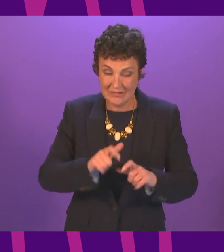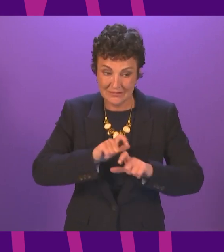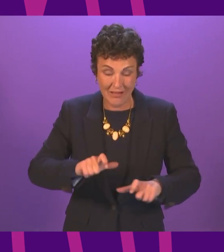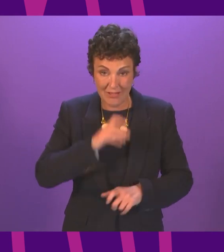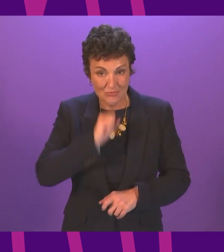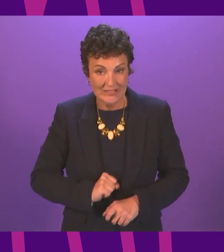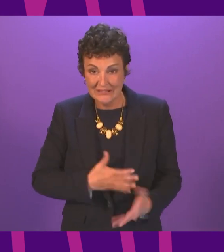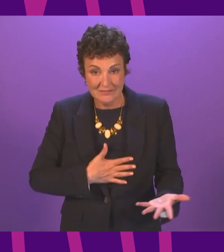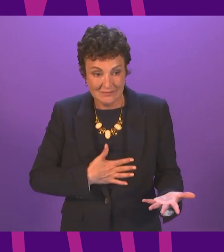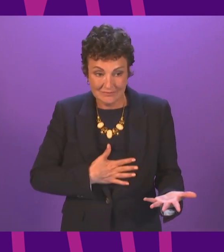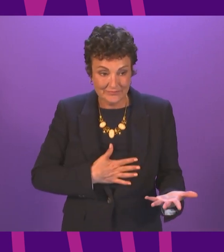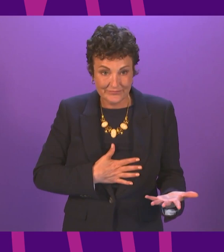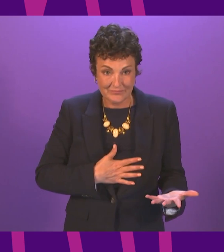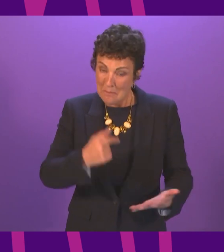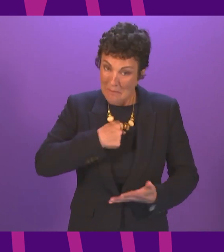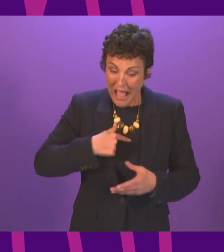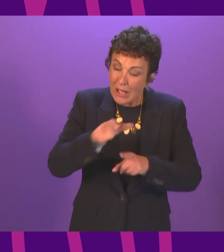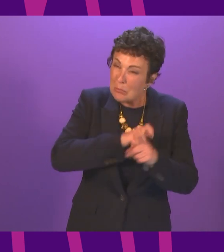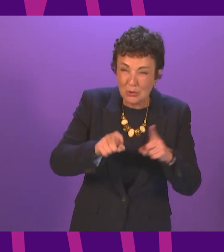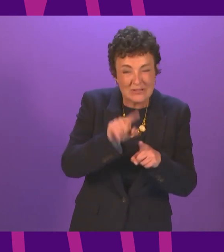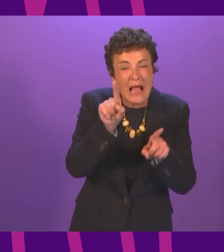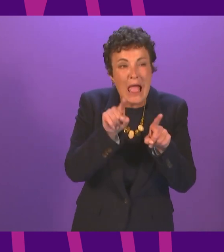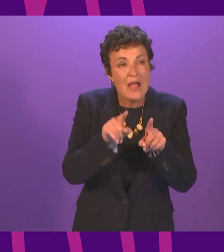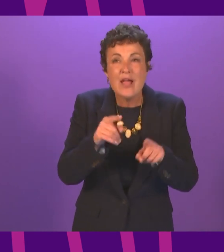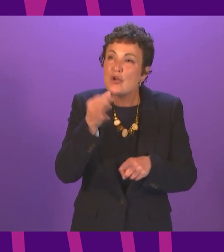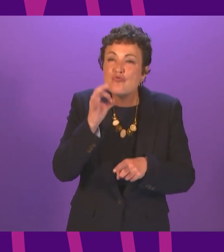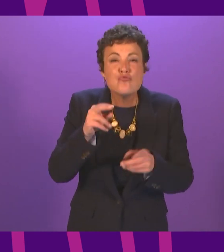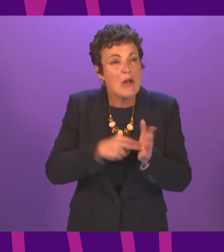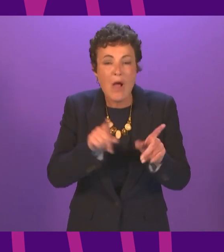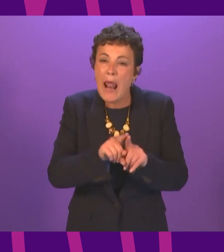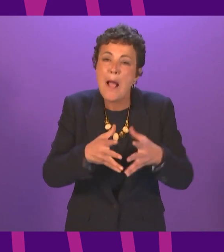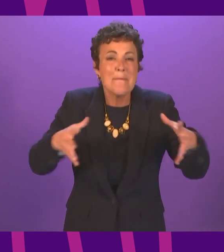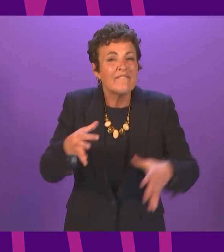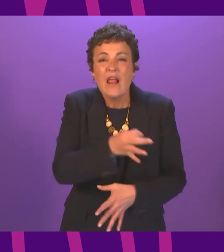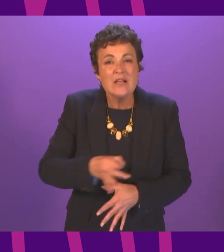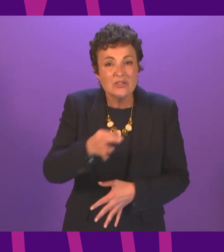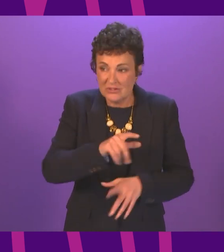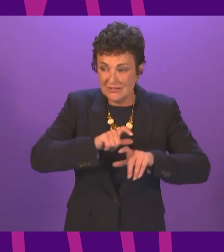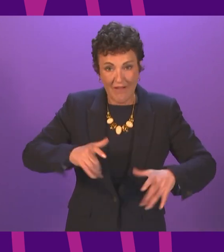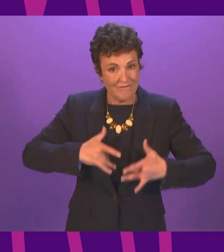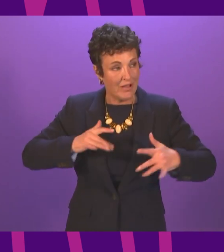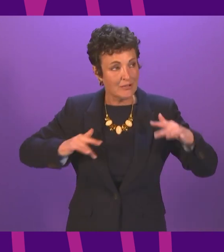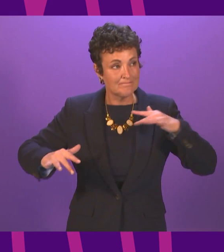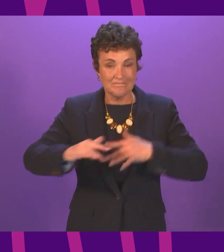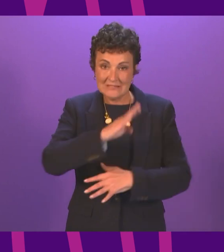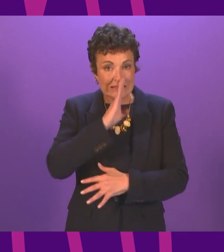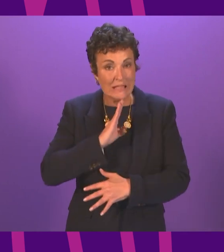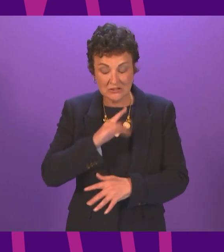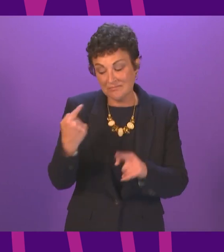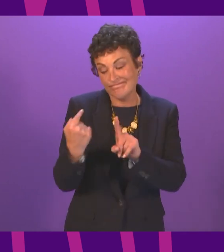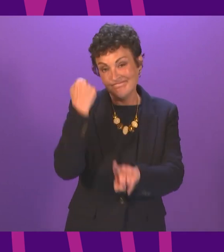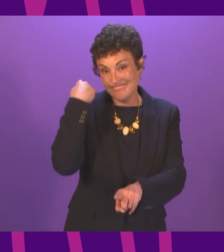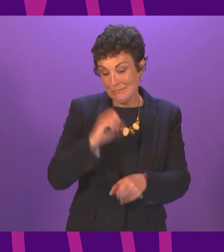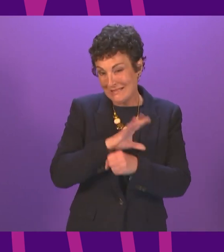my community which really is like a big village that loss still resonates and early in the pandemic we had the highest level of